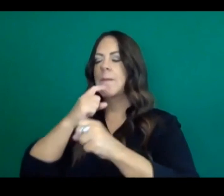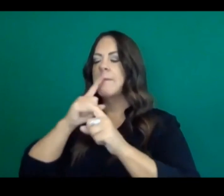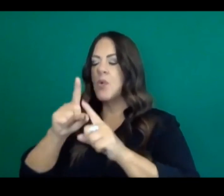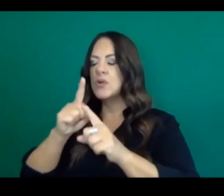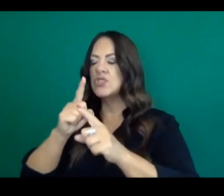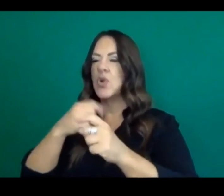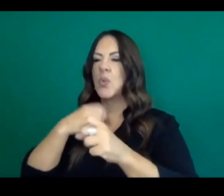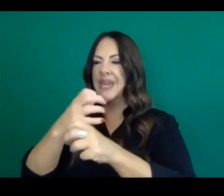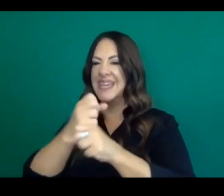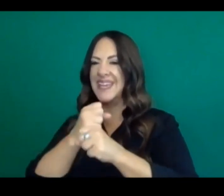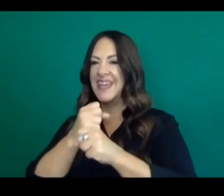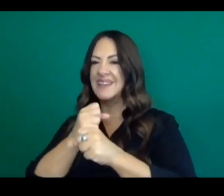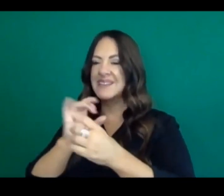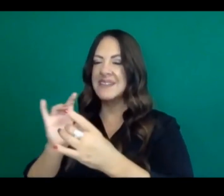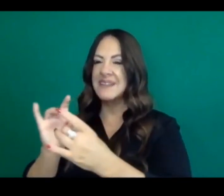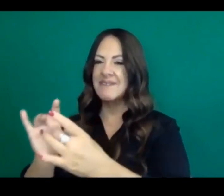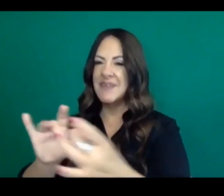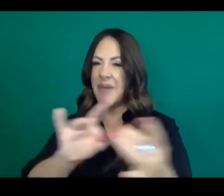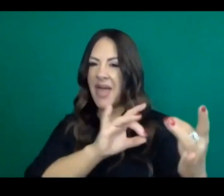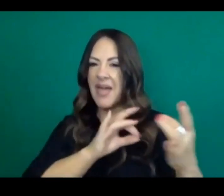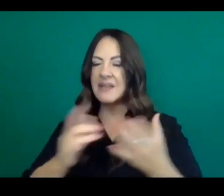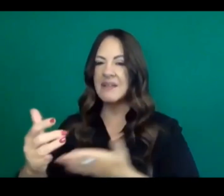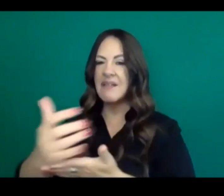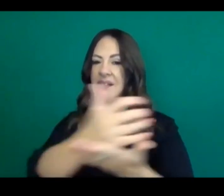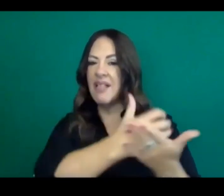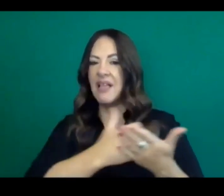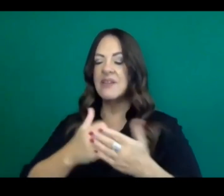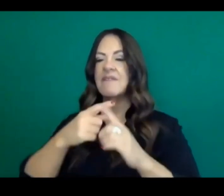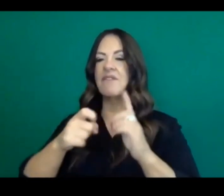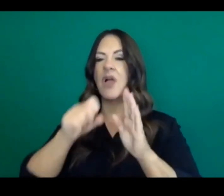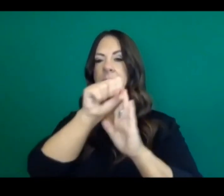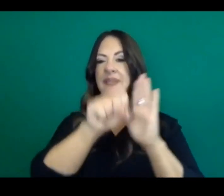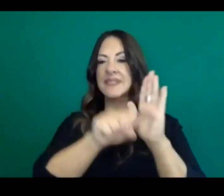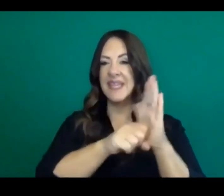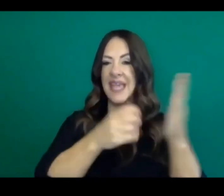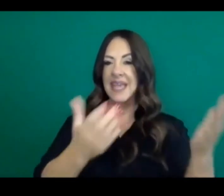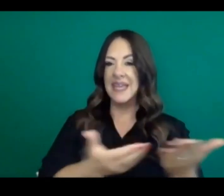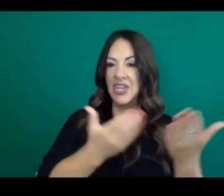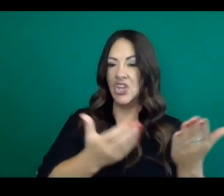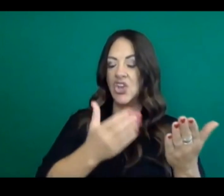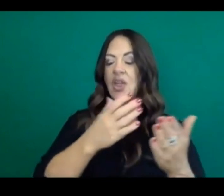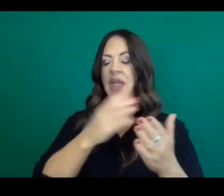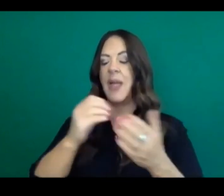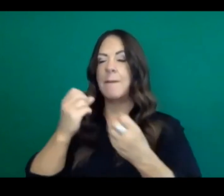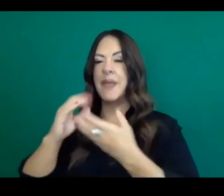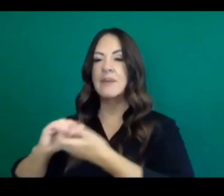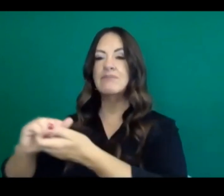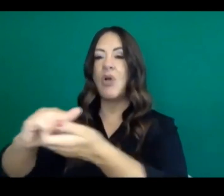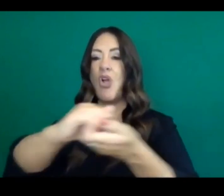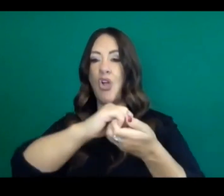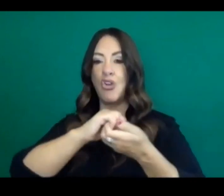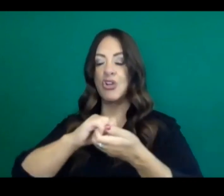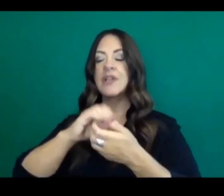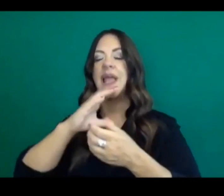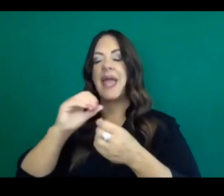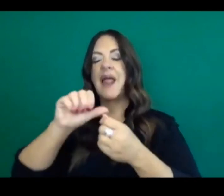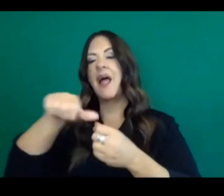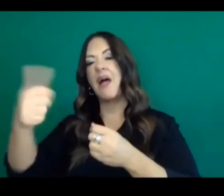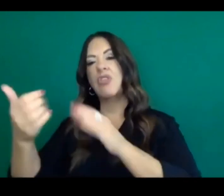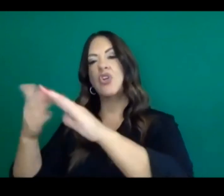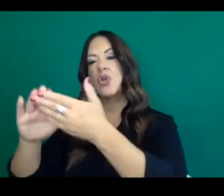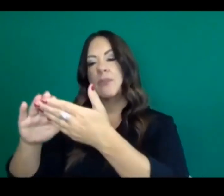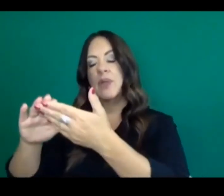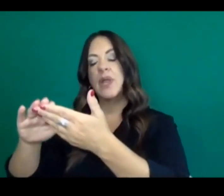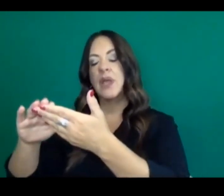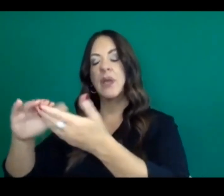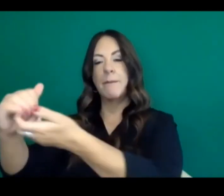input from not just our state and county partners, but also from many community partners who have been, um,